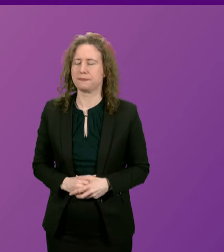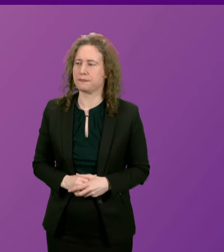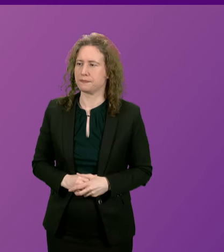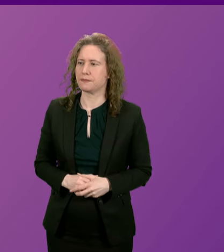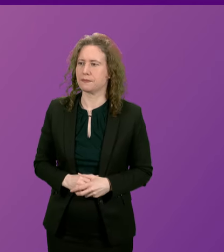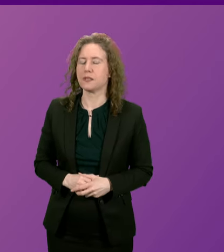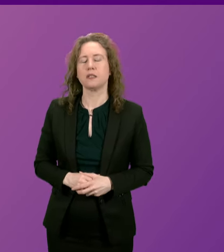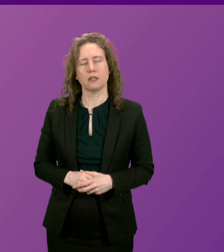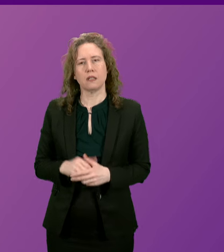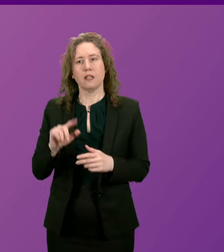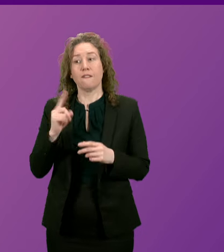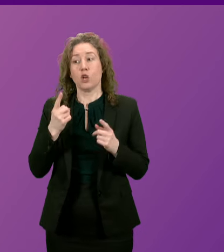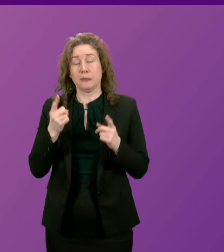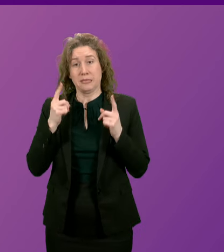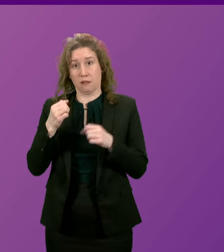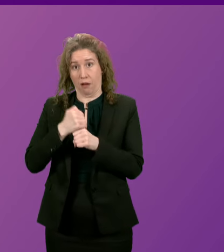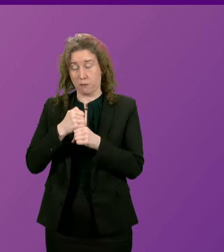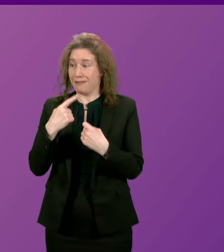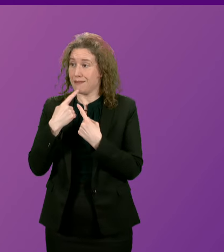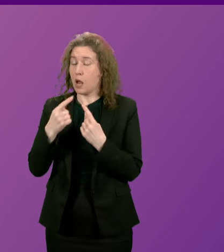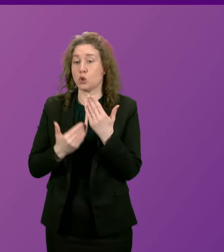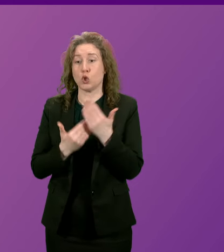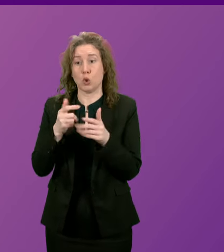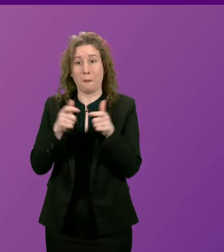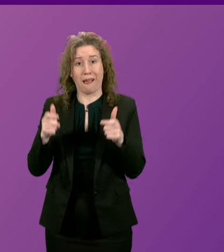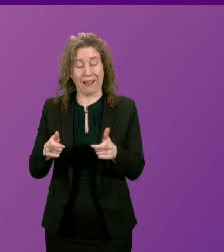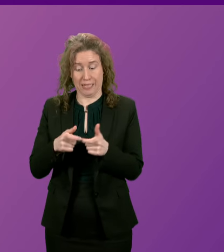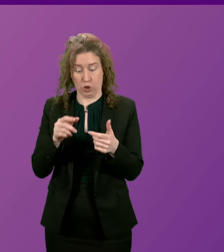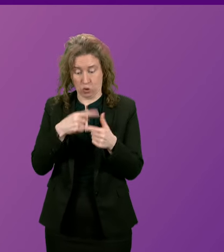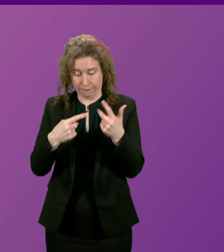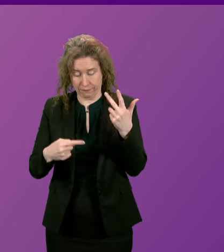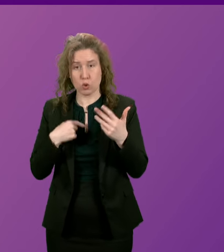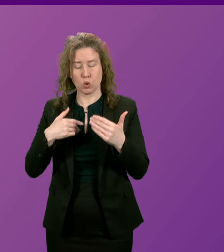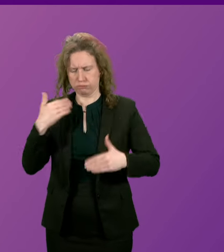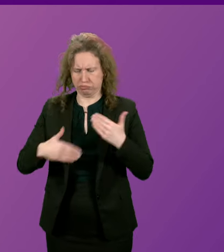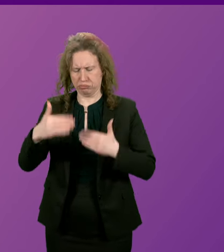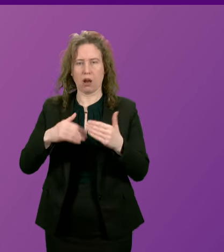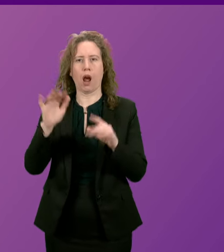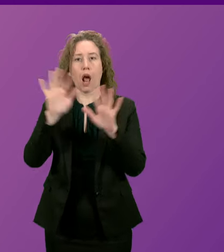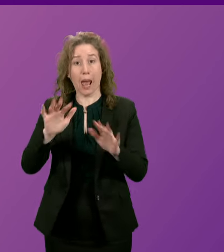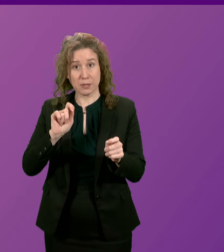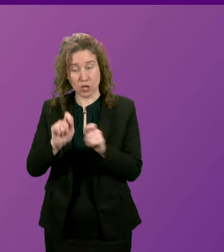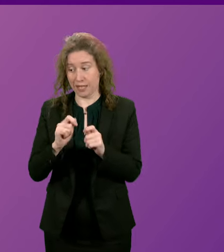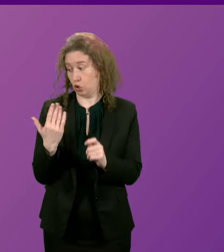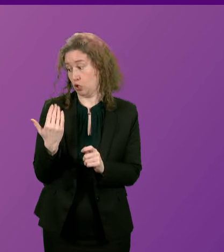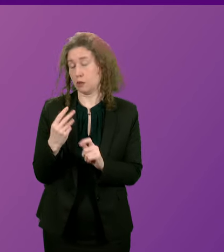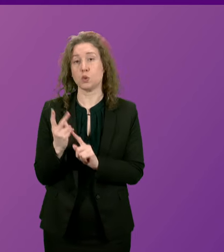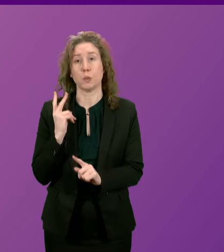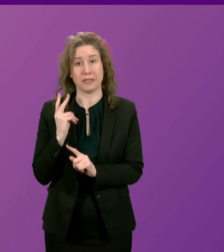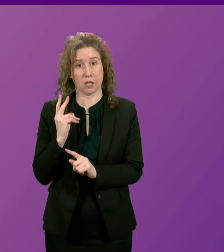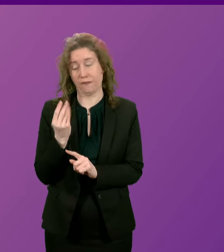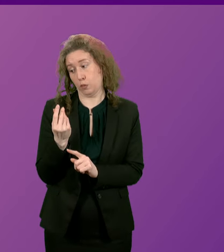The first minister's government announced a new package of measures to ramp up action on climate change just a few weeks ago.